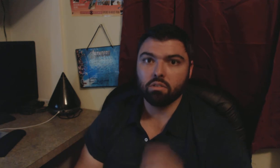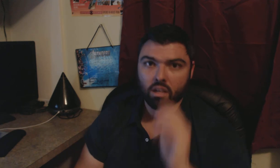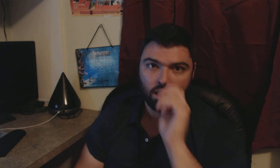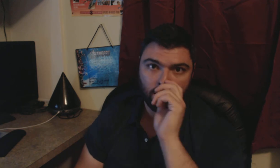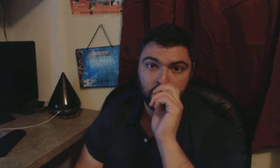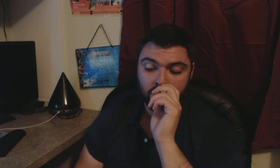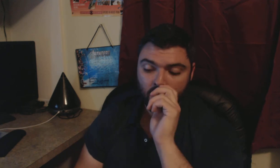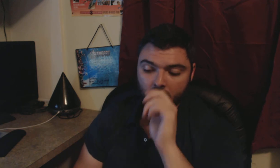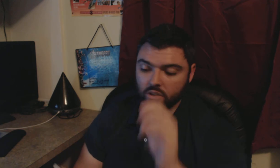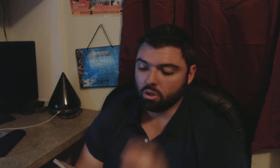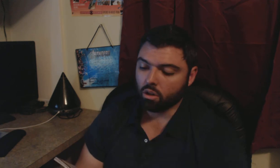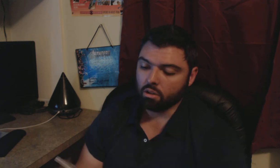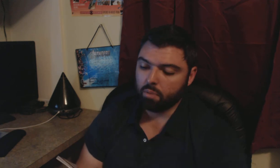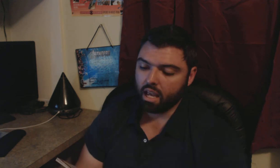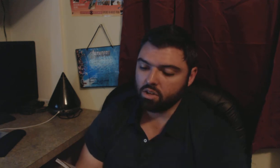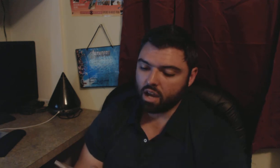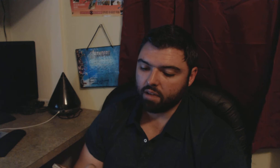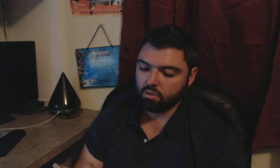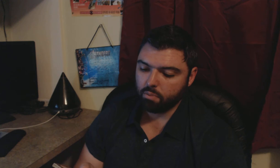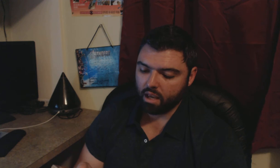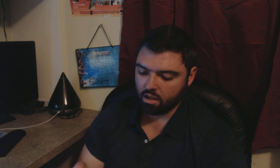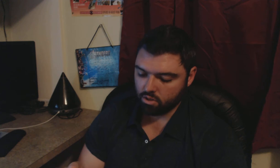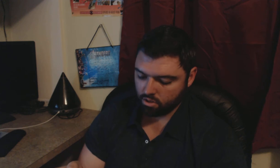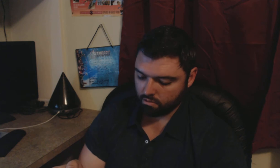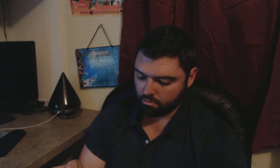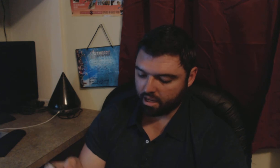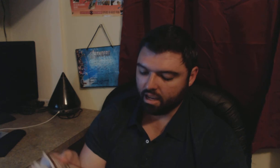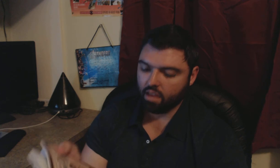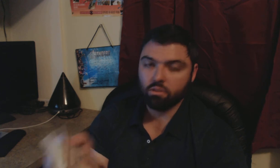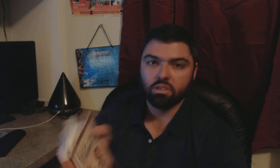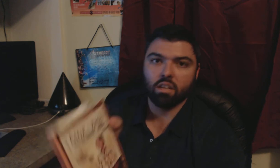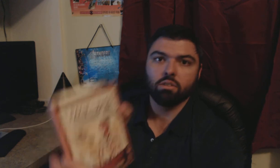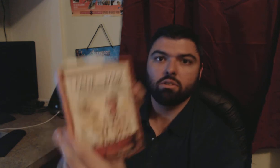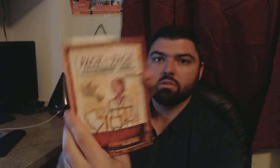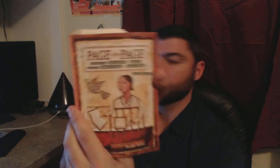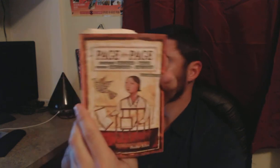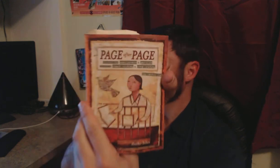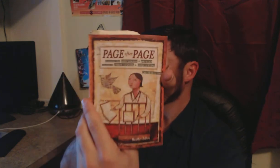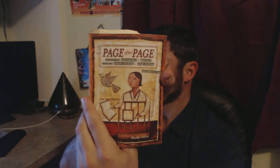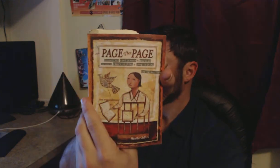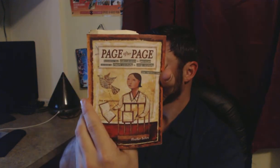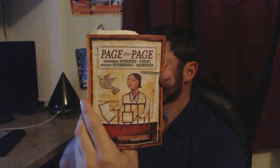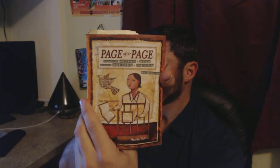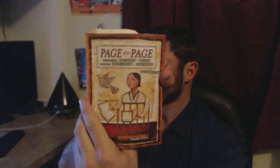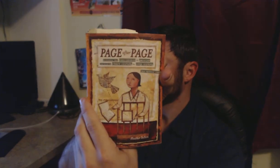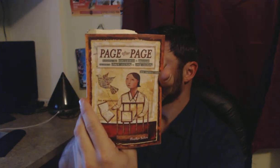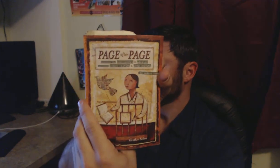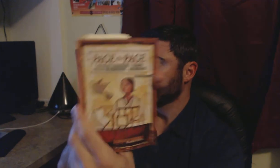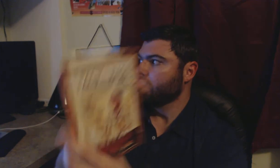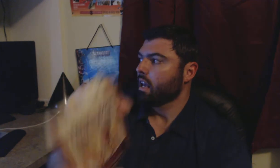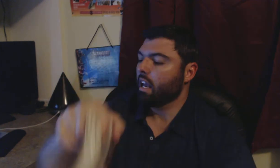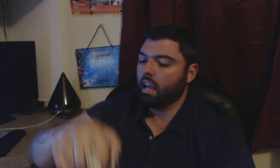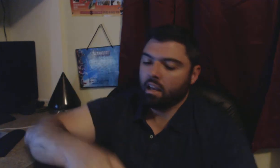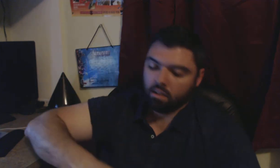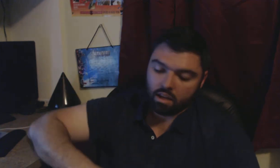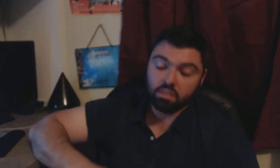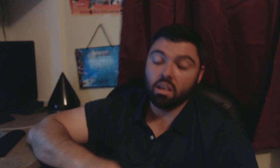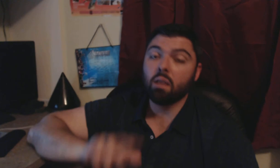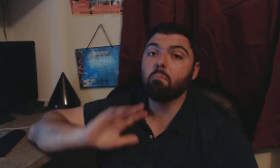all time it's called page after page by Heather sellers and it's an